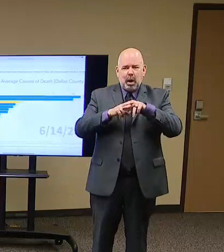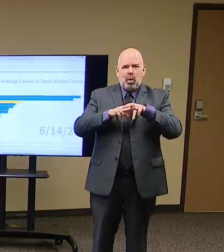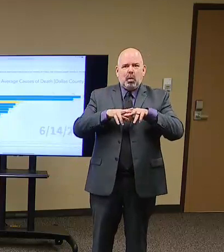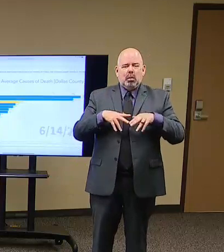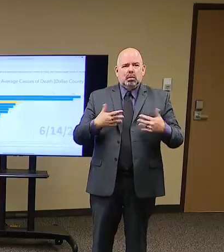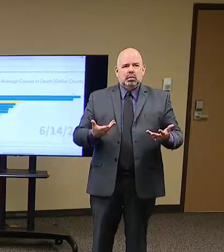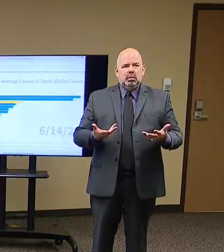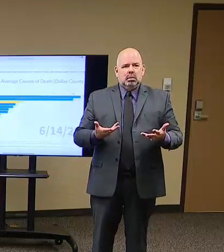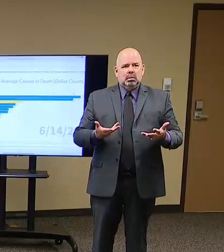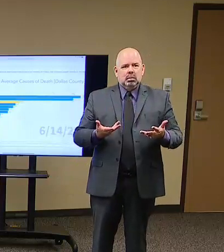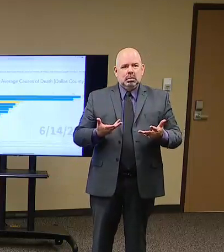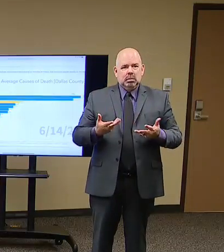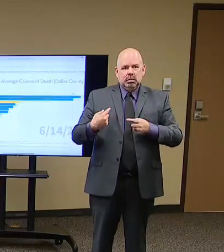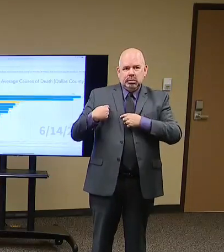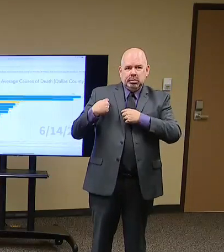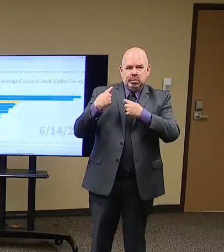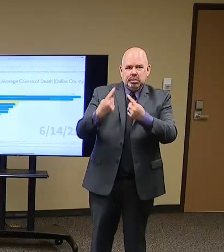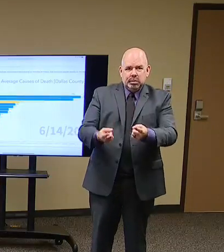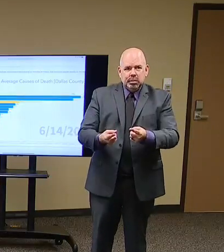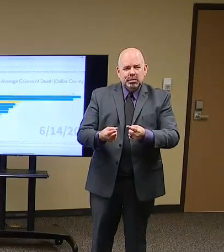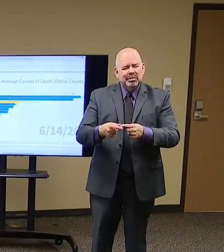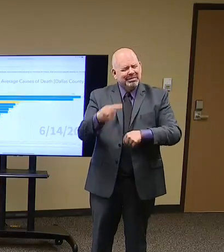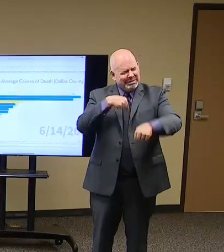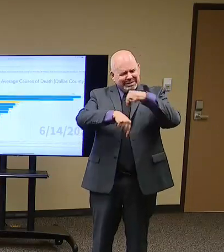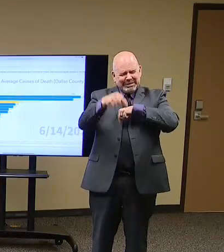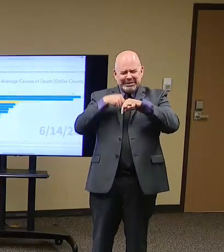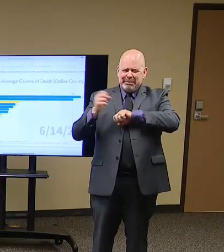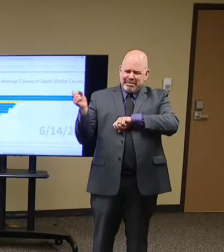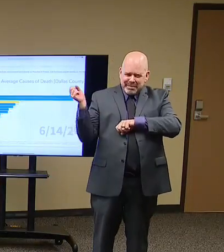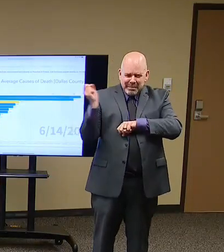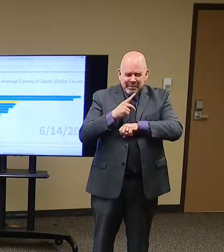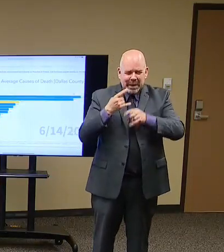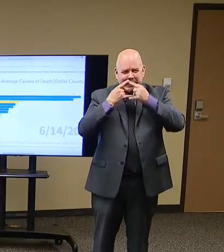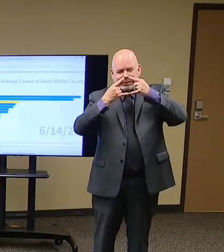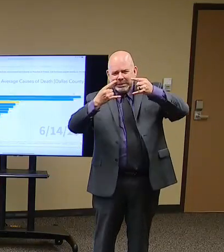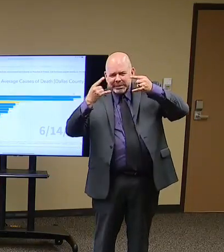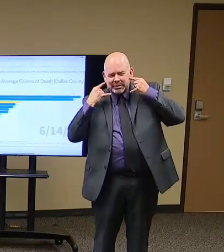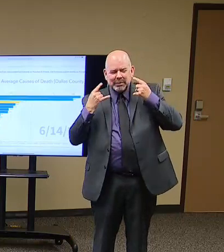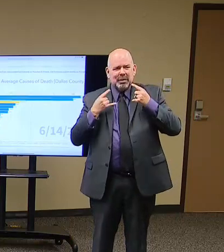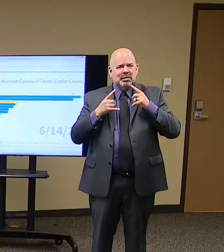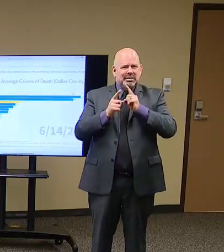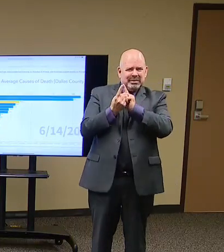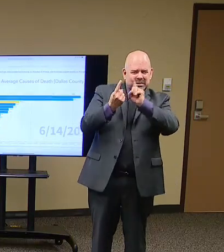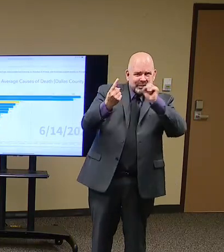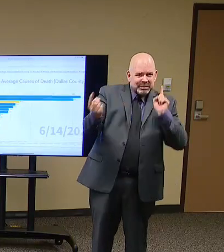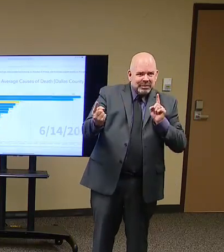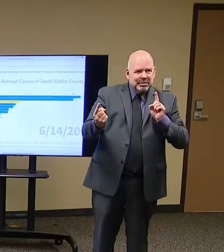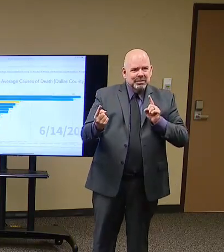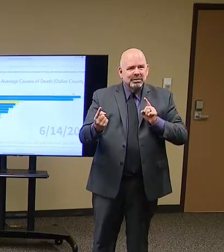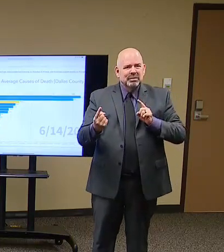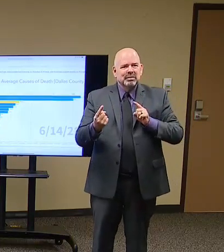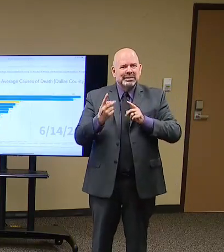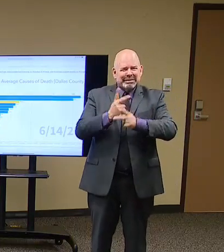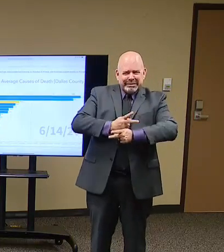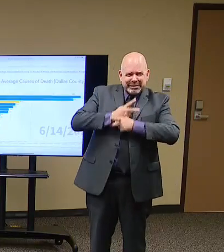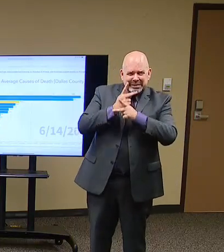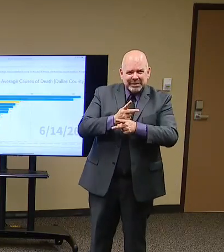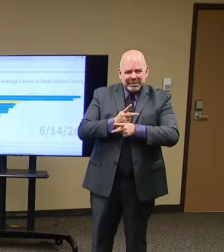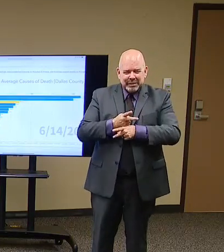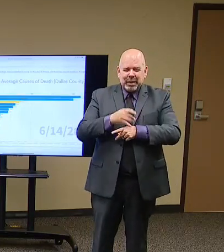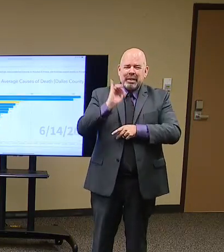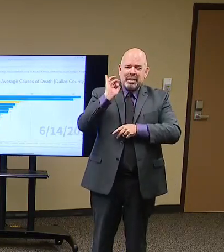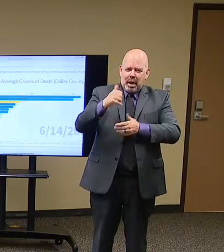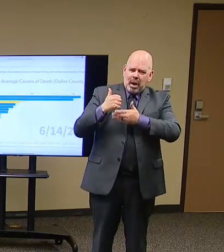cloth facial coverings, this is probably our pathway that we can get to opening up the economy and our